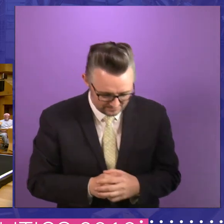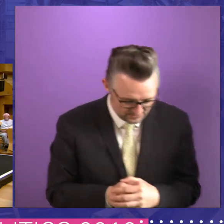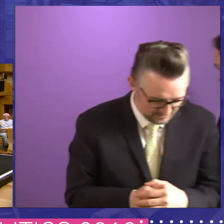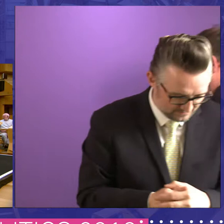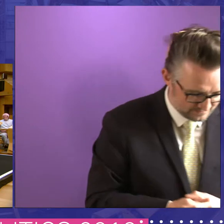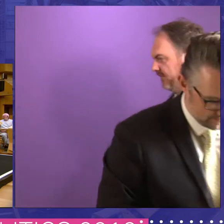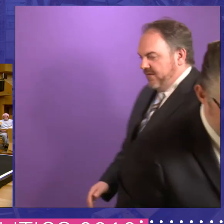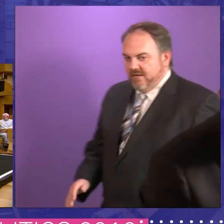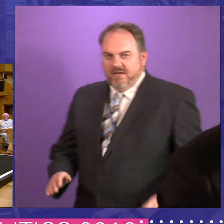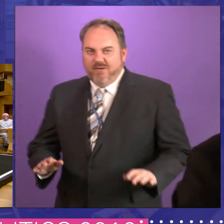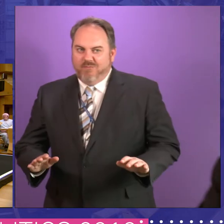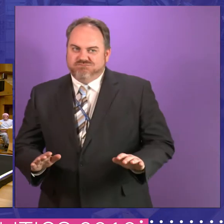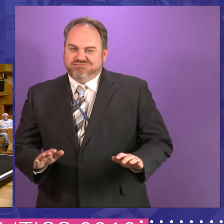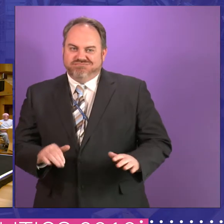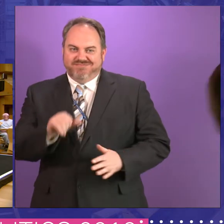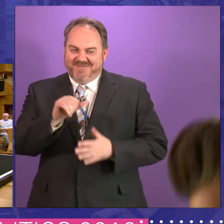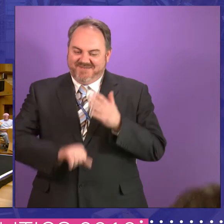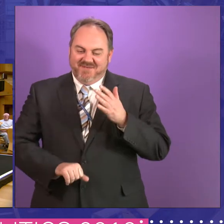eyes ducking down now. And, uh,